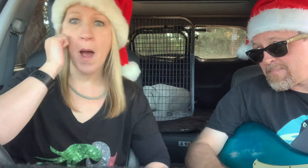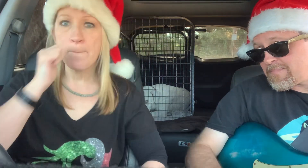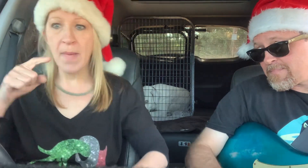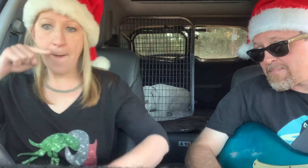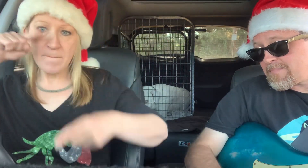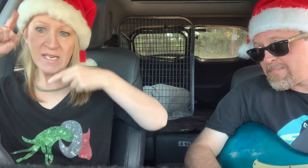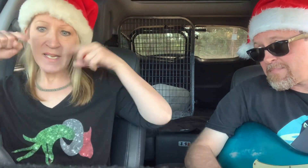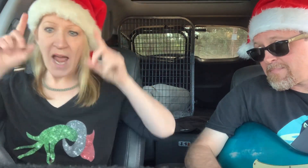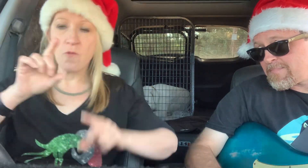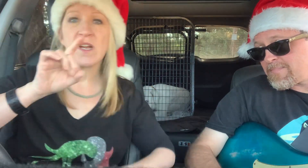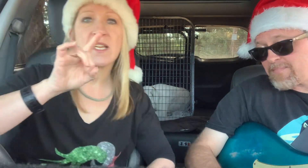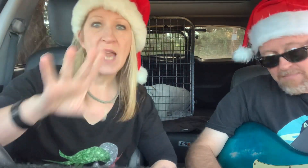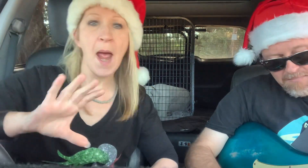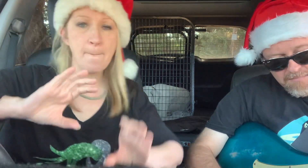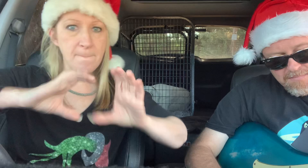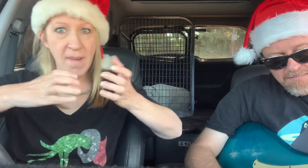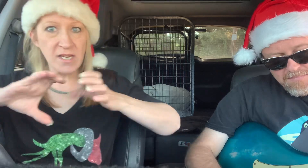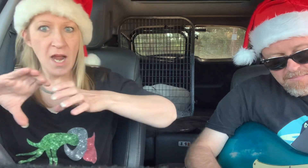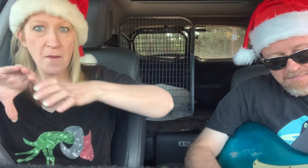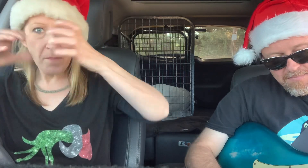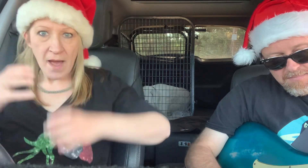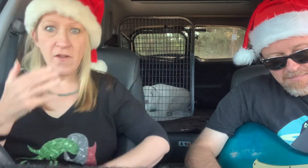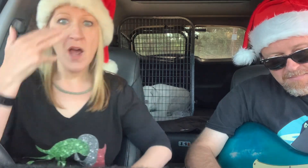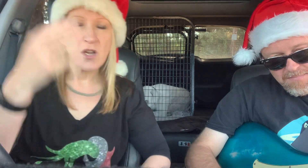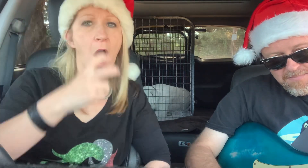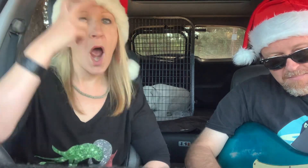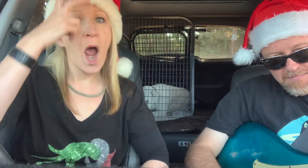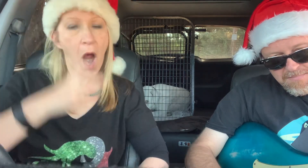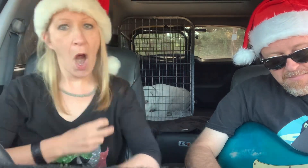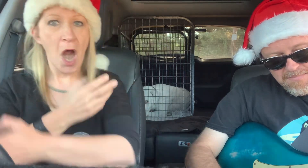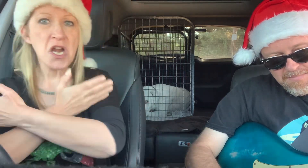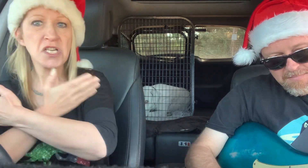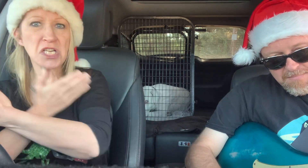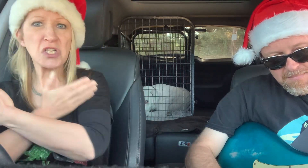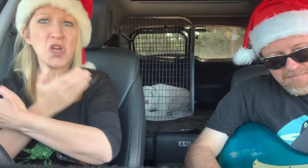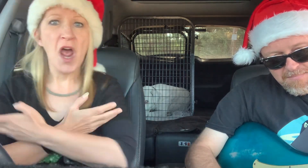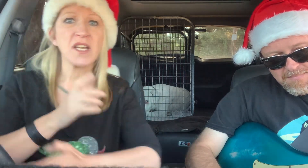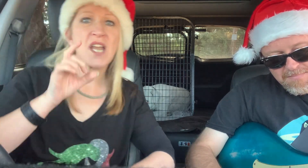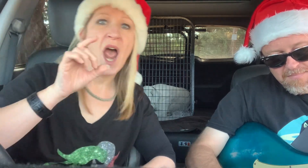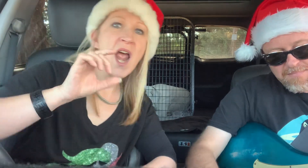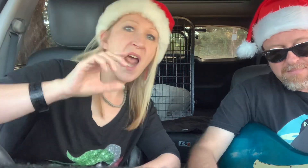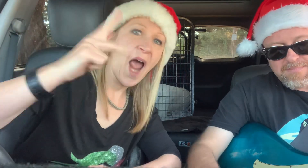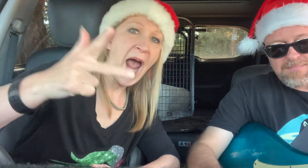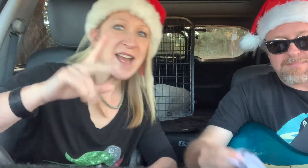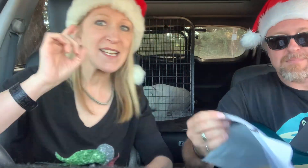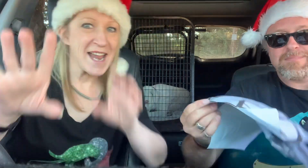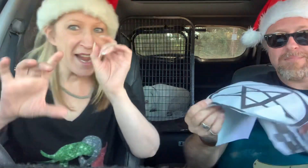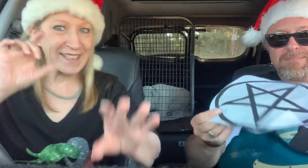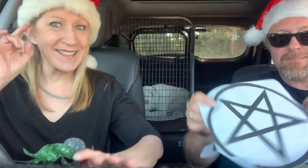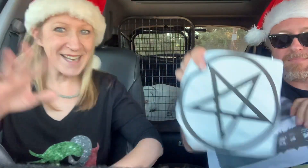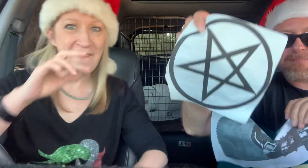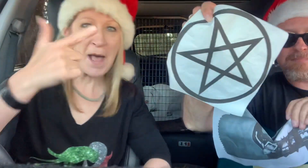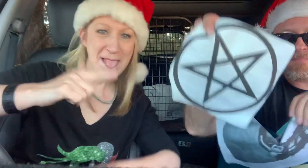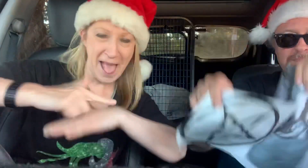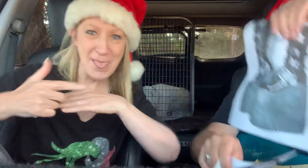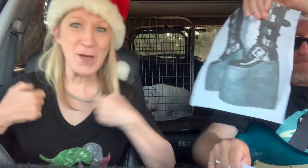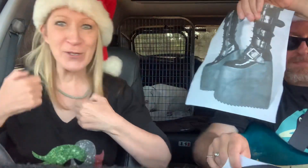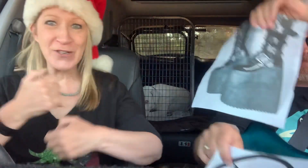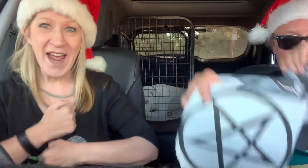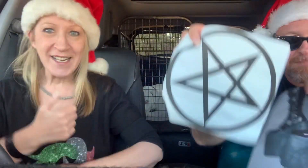black mascaras Ten pairs of platforms Five patterned t-shirts Eight pentagrams Seven leather jackets